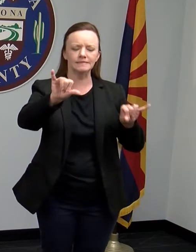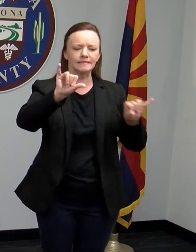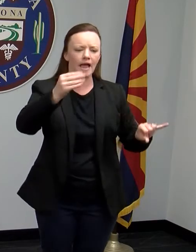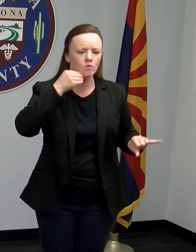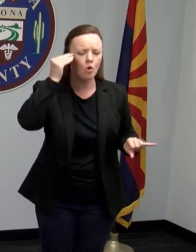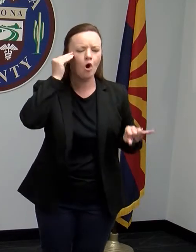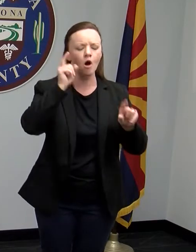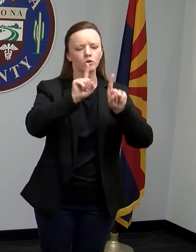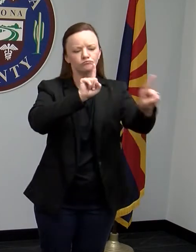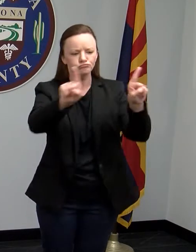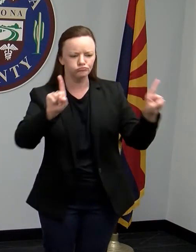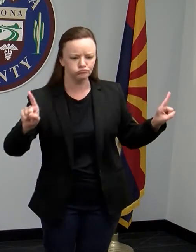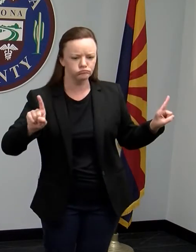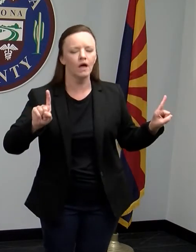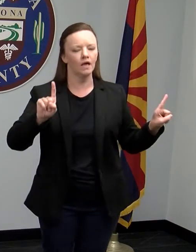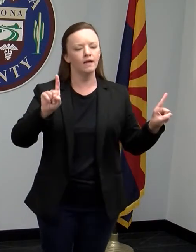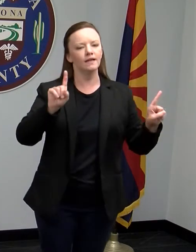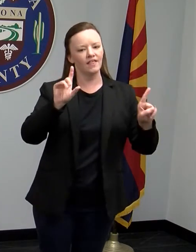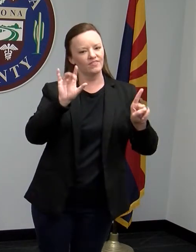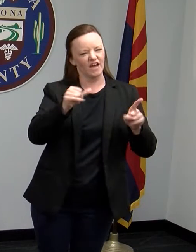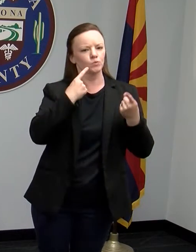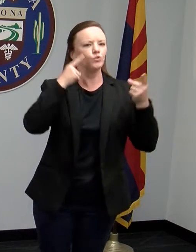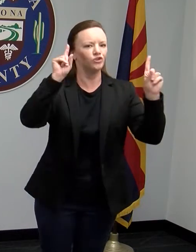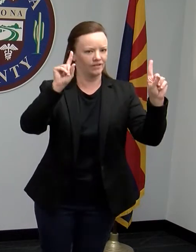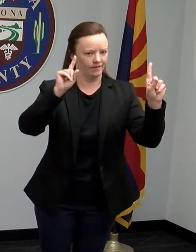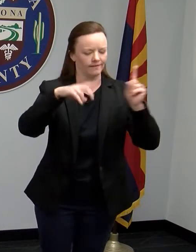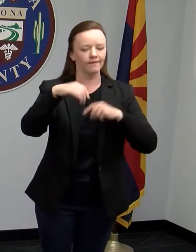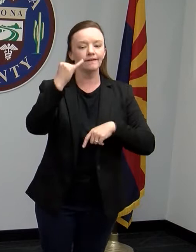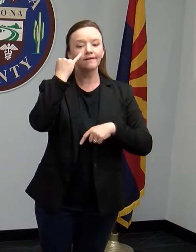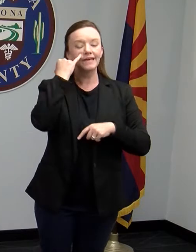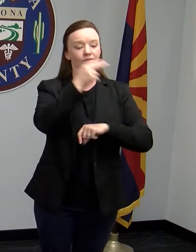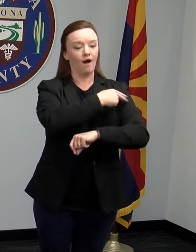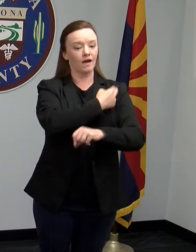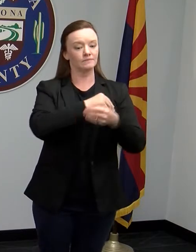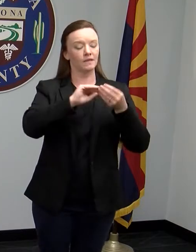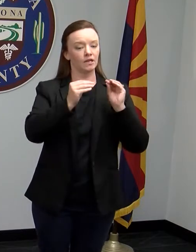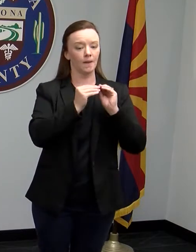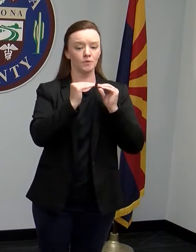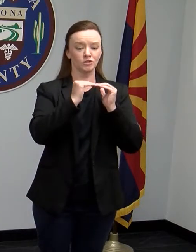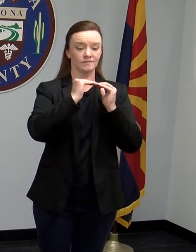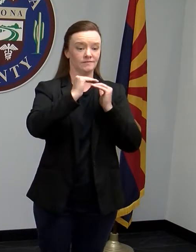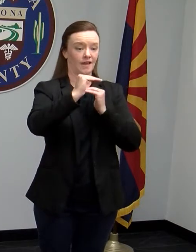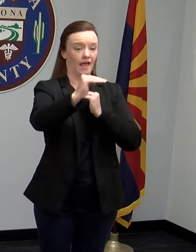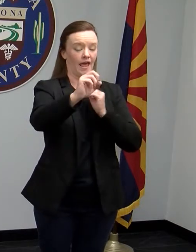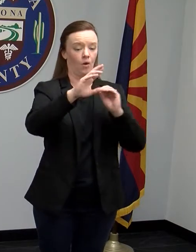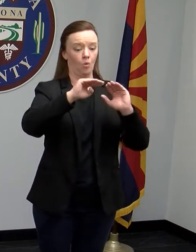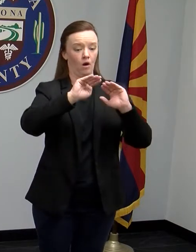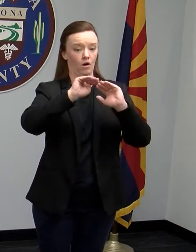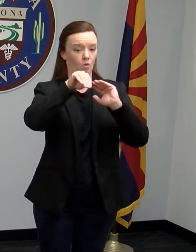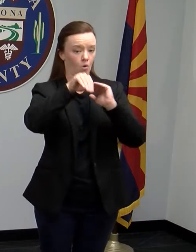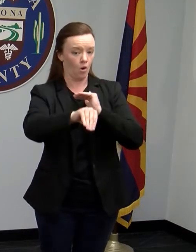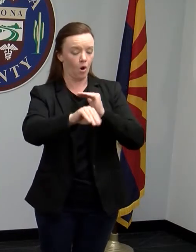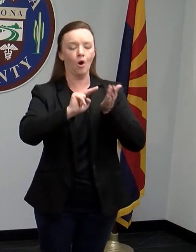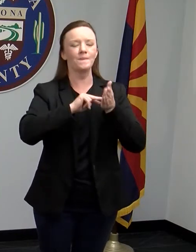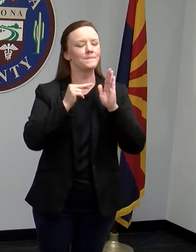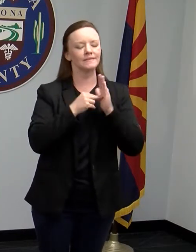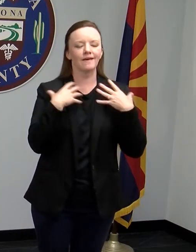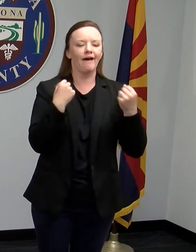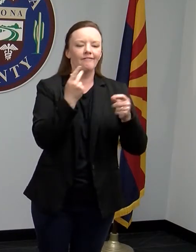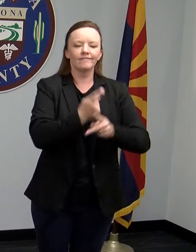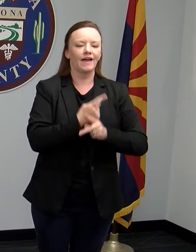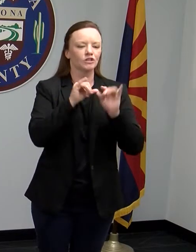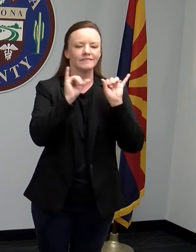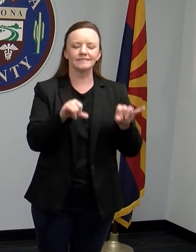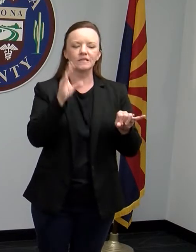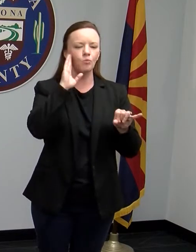hospitalized cases at this level or below this level, we won't overwhelm our healthcare system and everyone can get